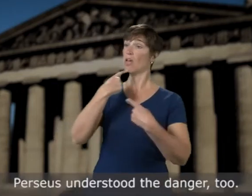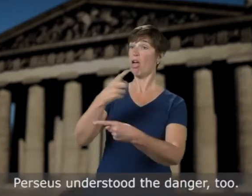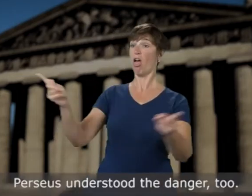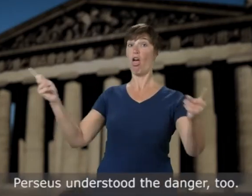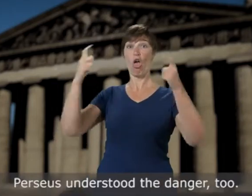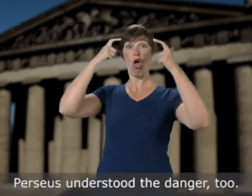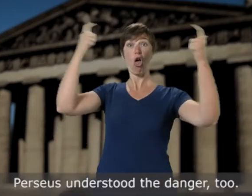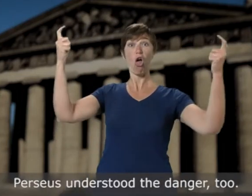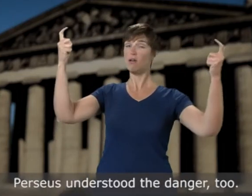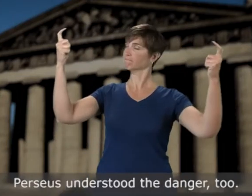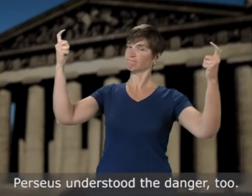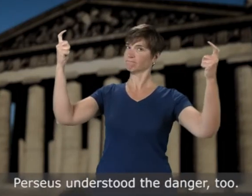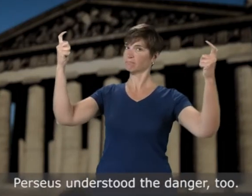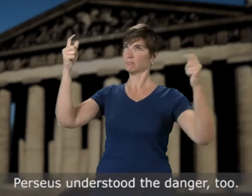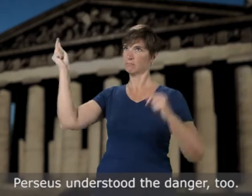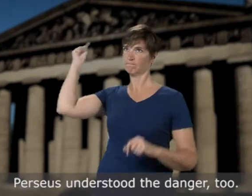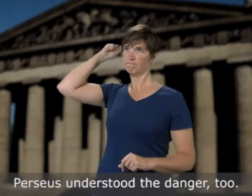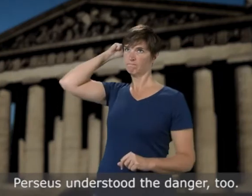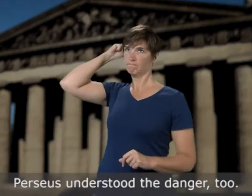Perseus understood the danger too